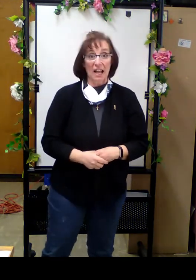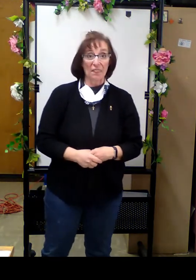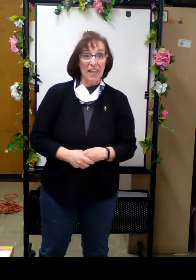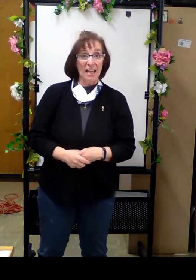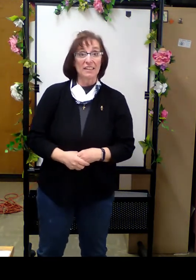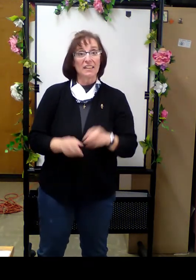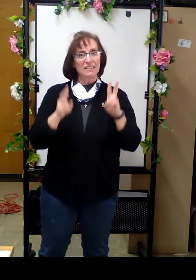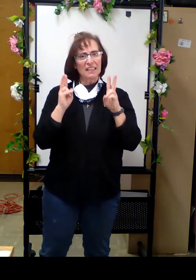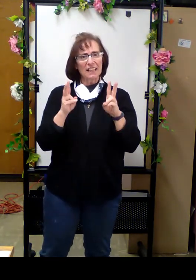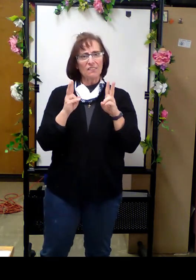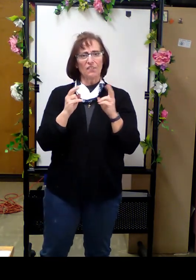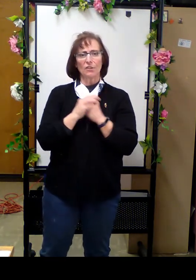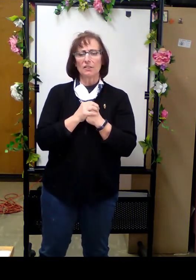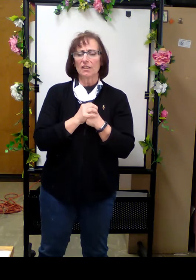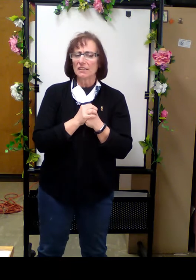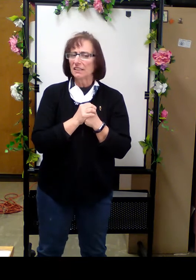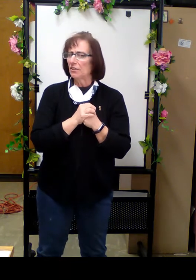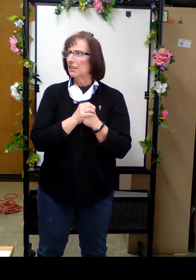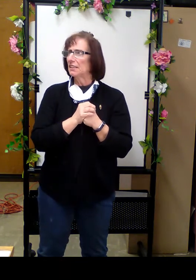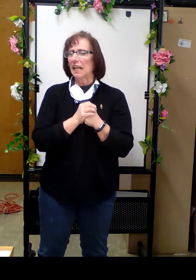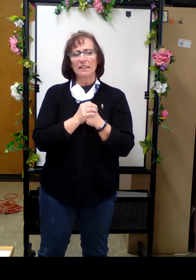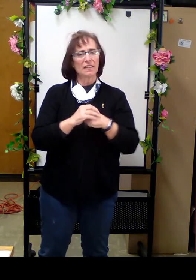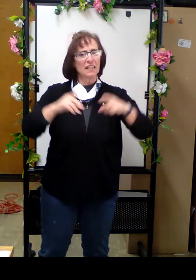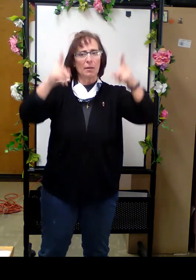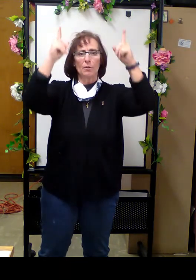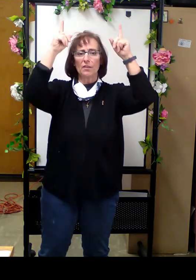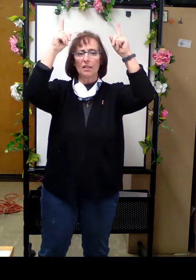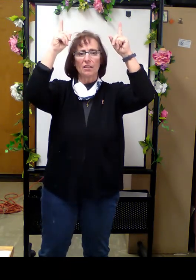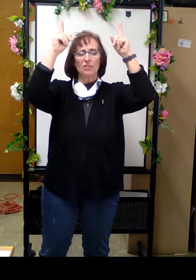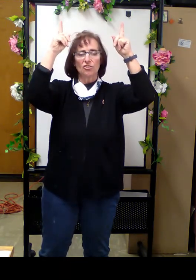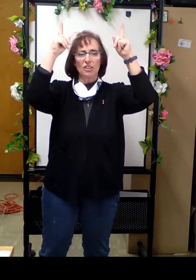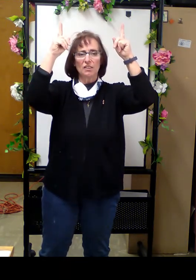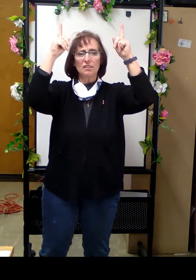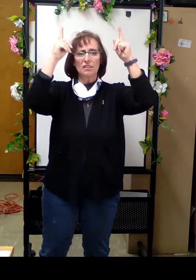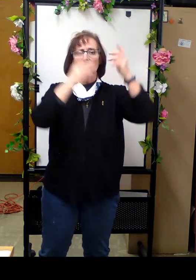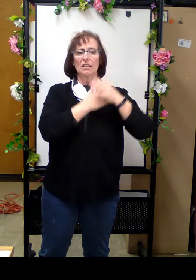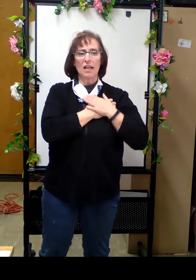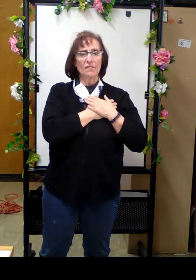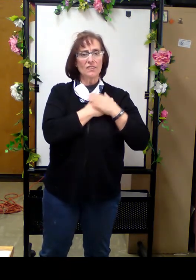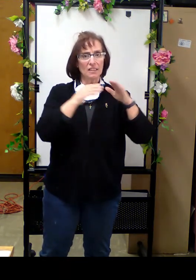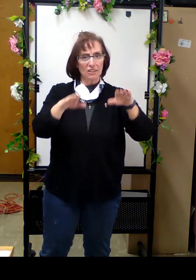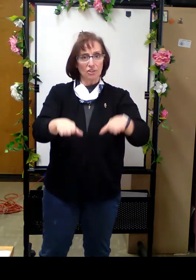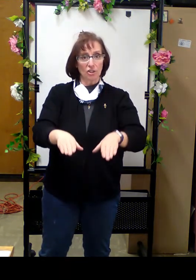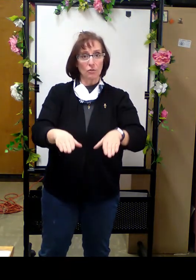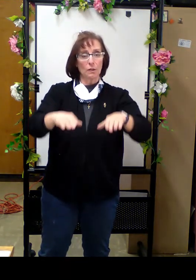gotten that. Second verse starts exactly the same with Jesus loves the little children,